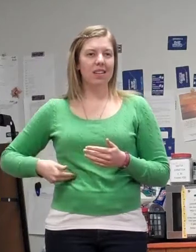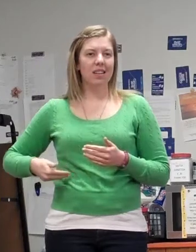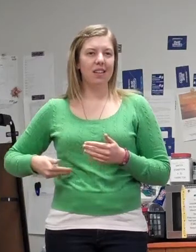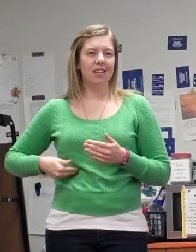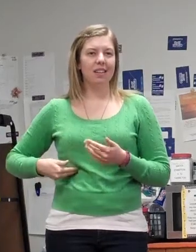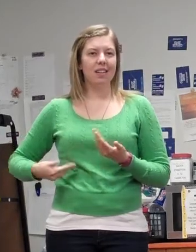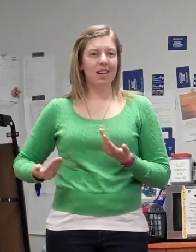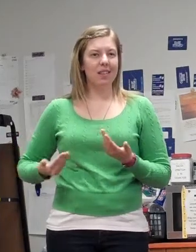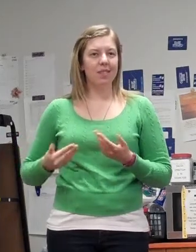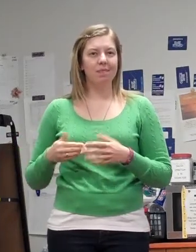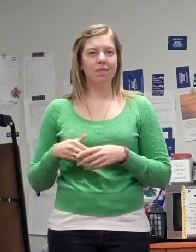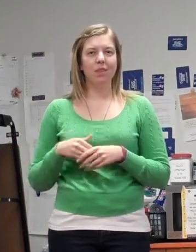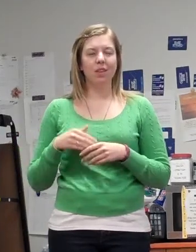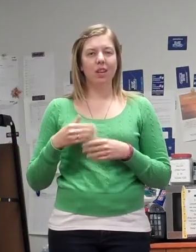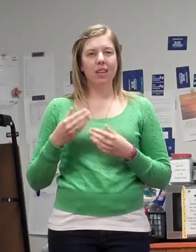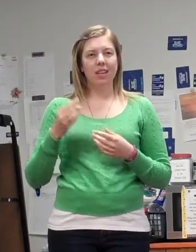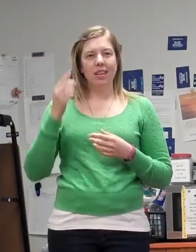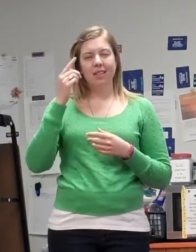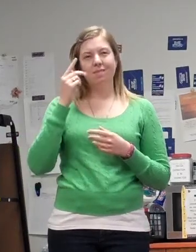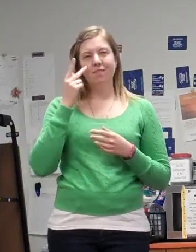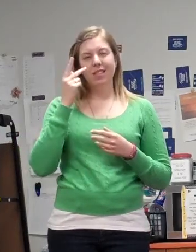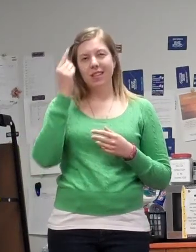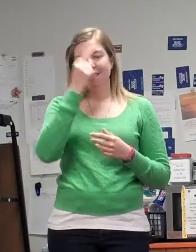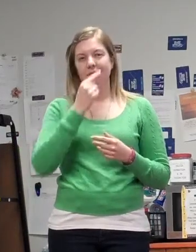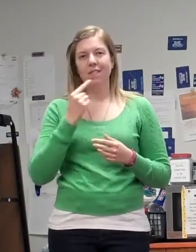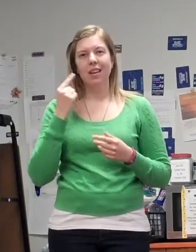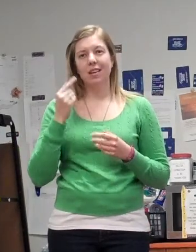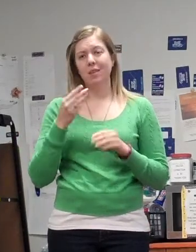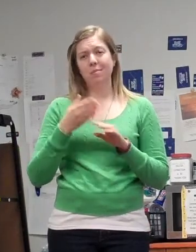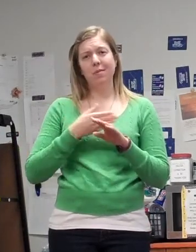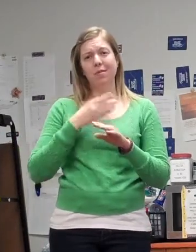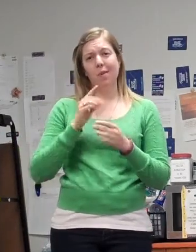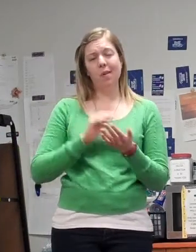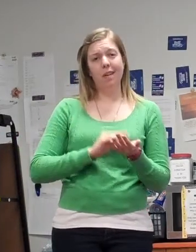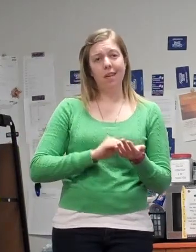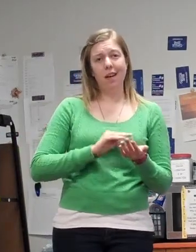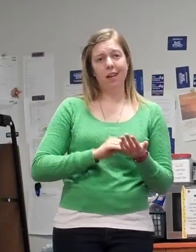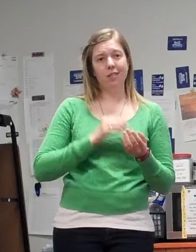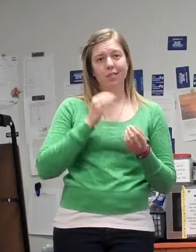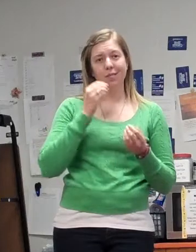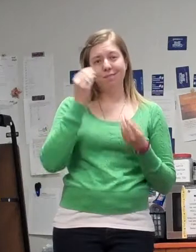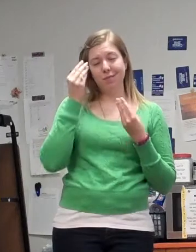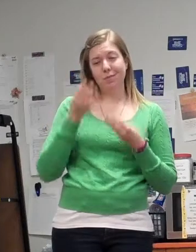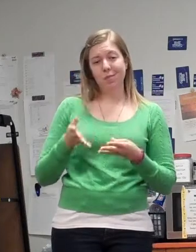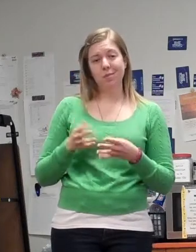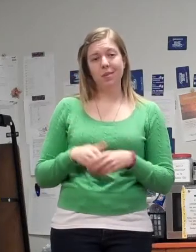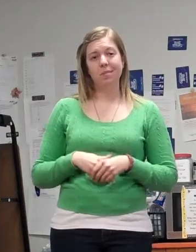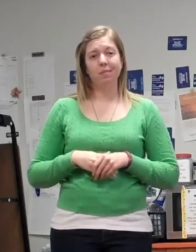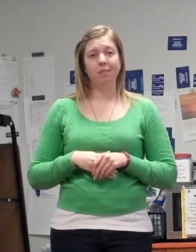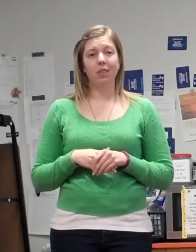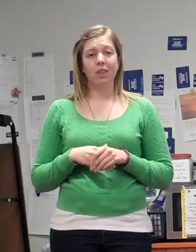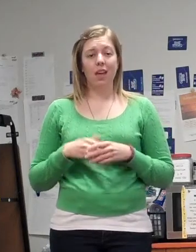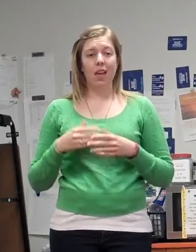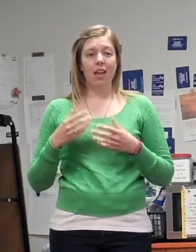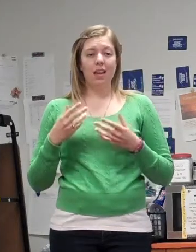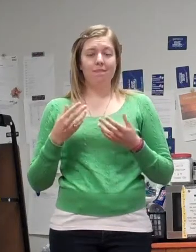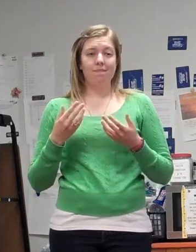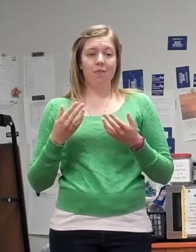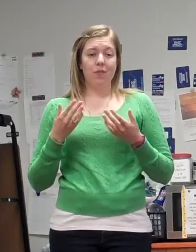just see it on their faces when he even begins to speak. And you're just there to kind of watch, make sure